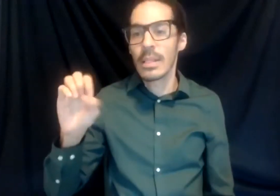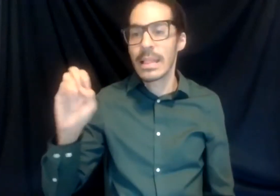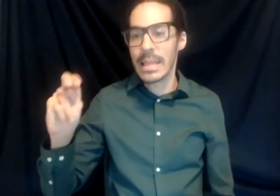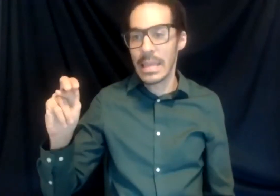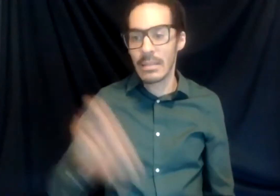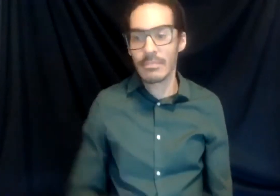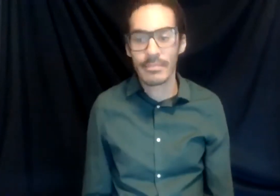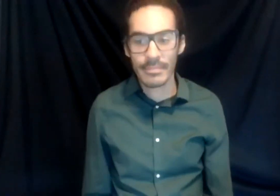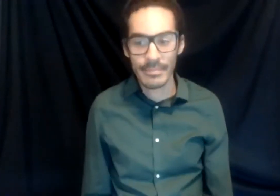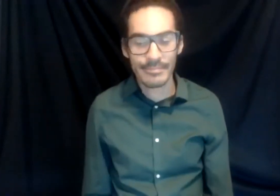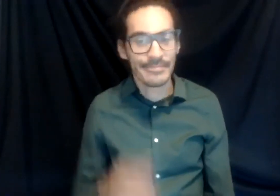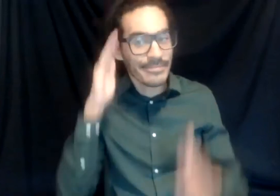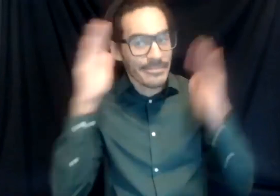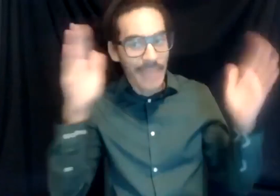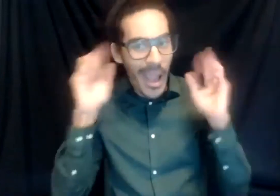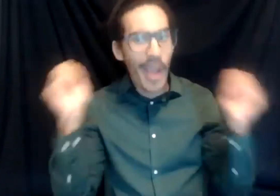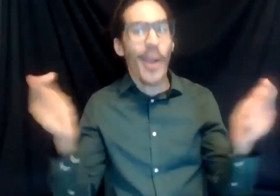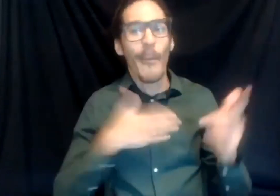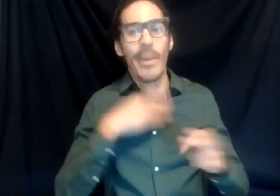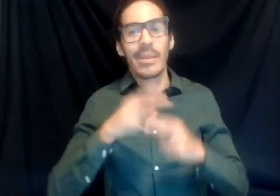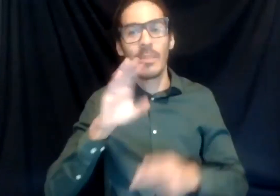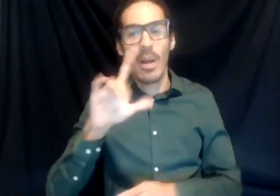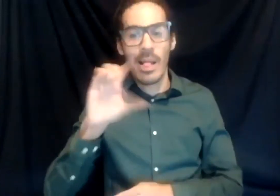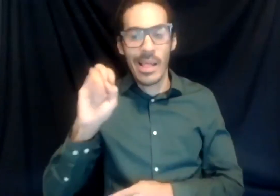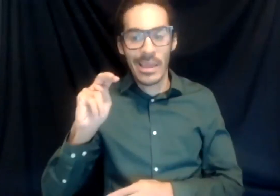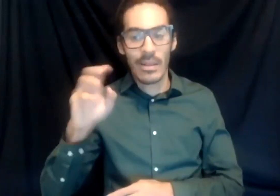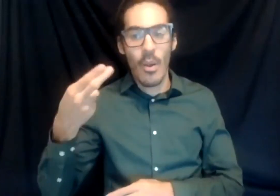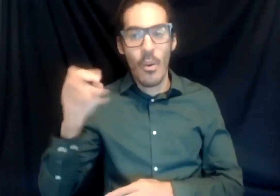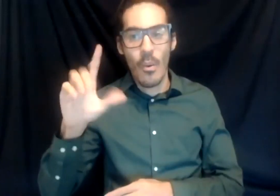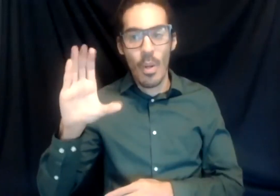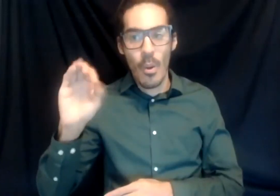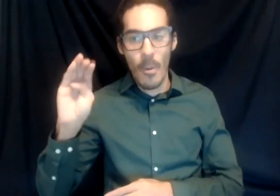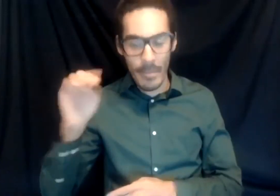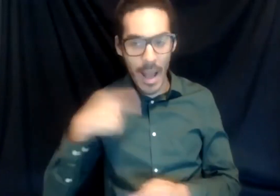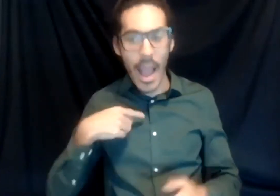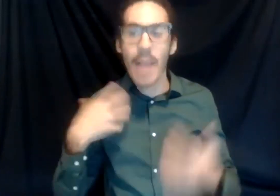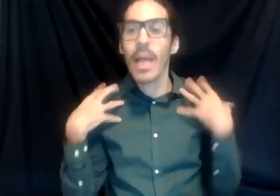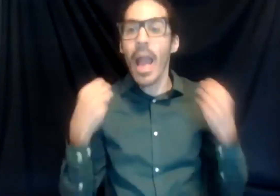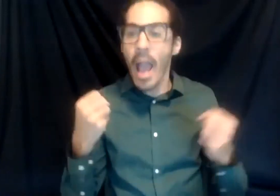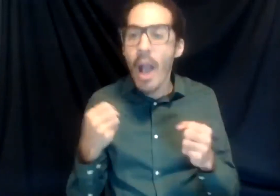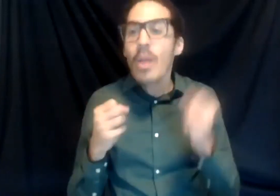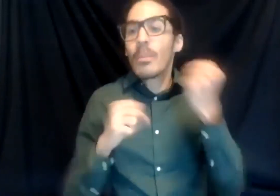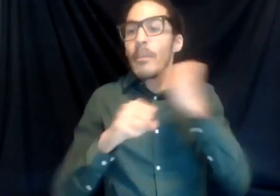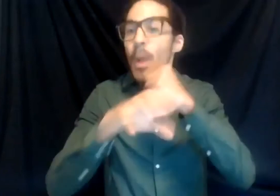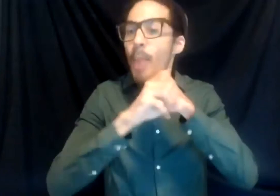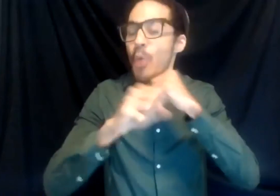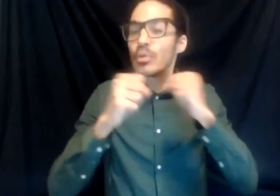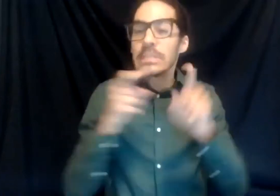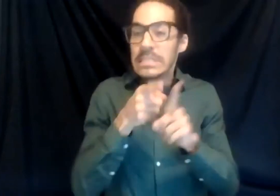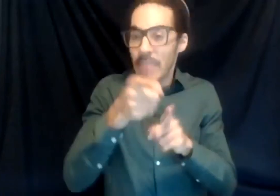Hi, folks. My name is Colleen Holcomb. I am the health promotion specialist with health promotion and